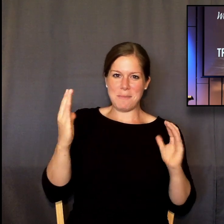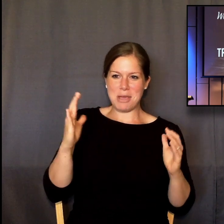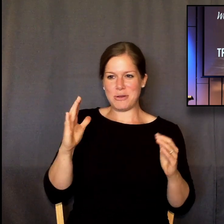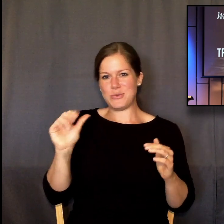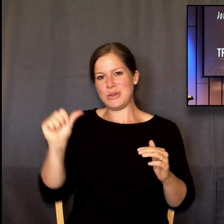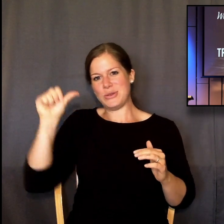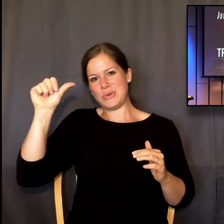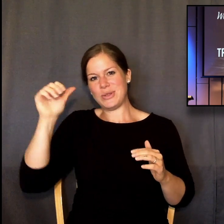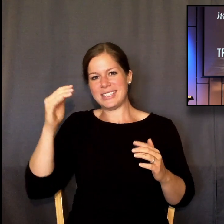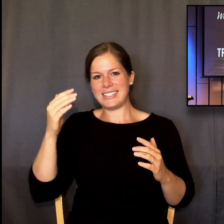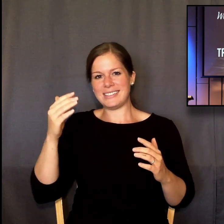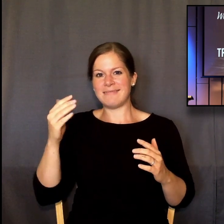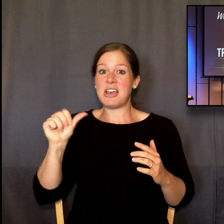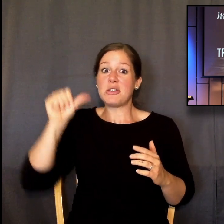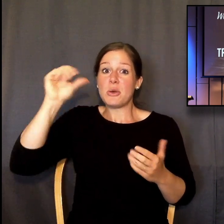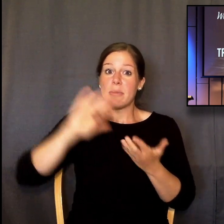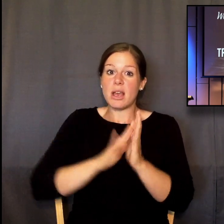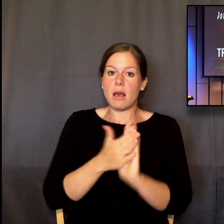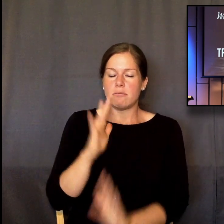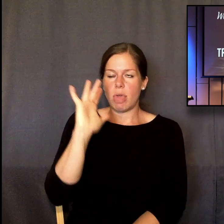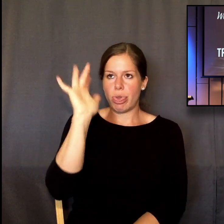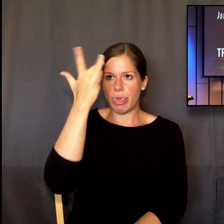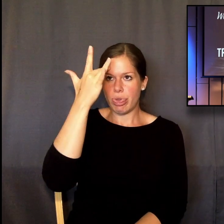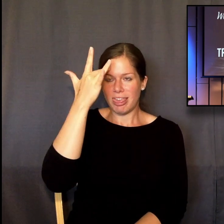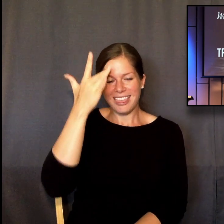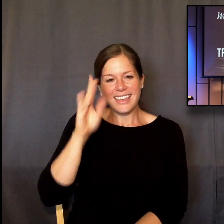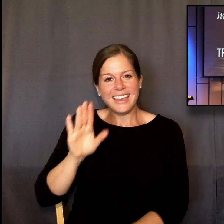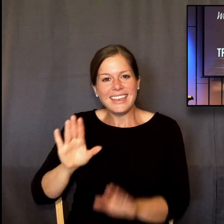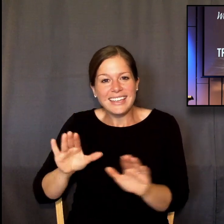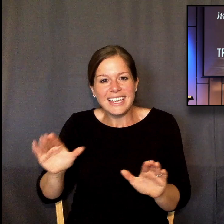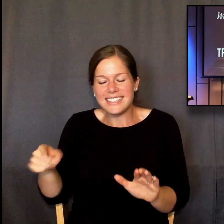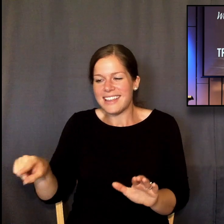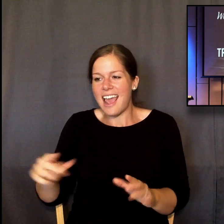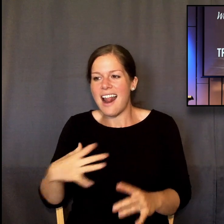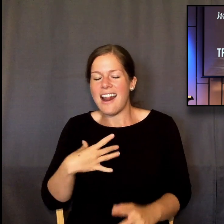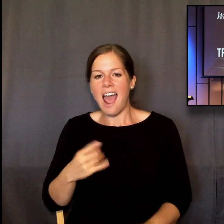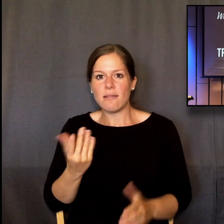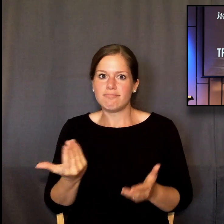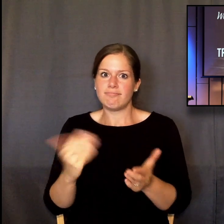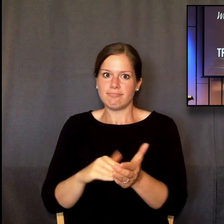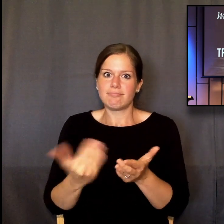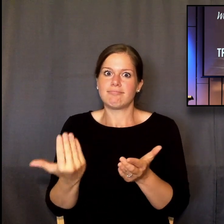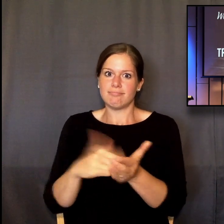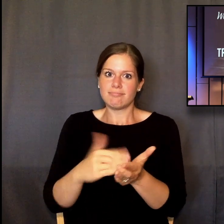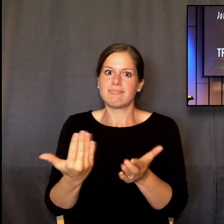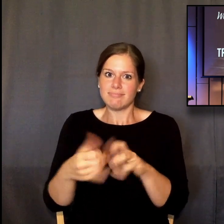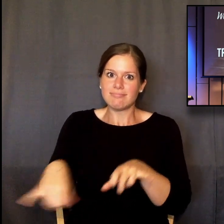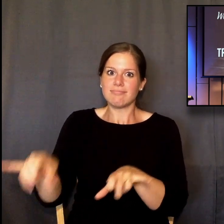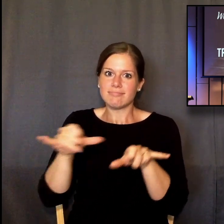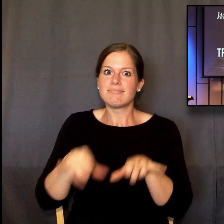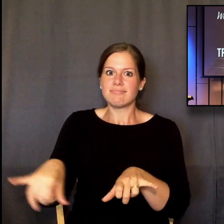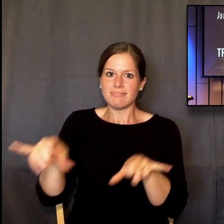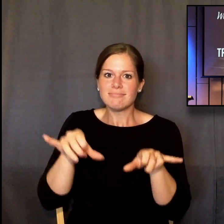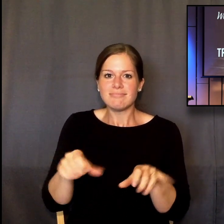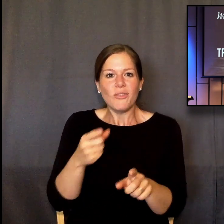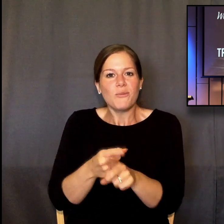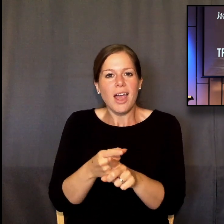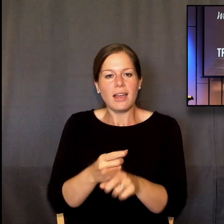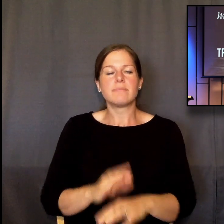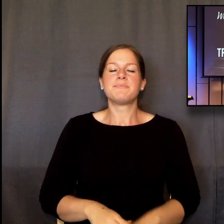Adults get sick of things, but kids can have the same thing over and over and over again and again and again. We're so